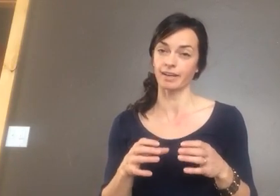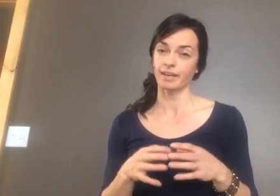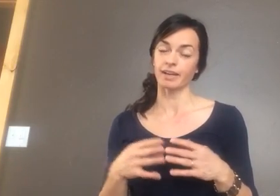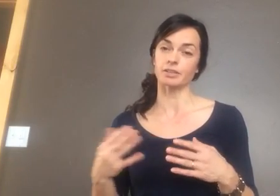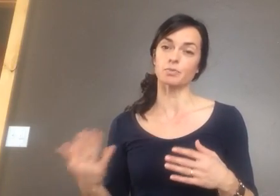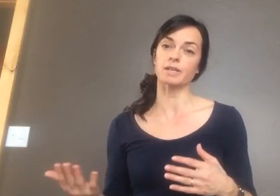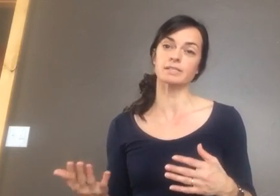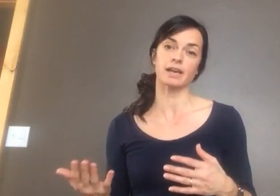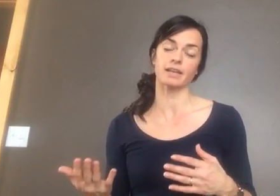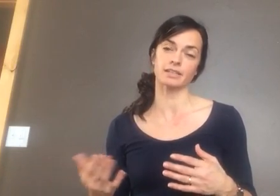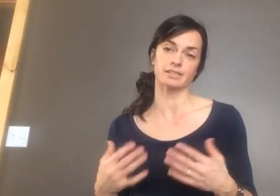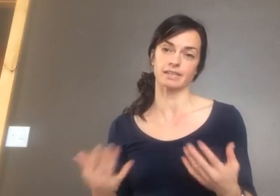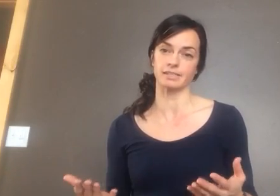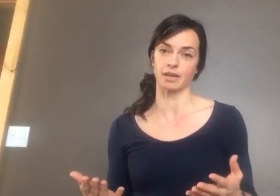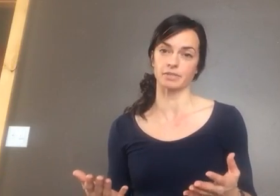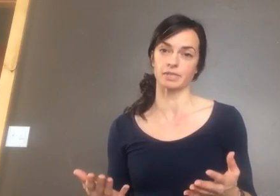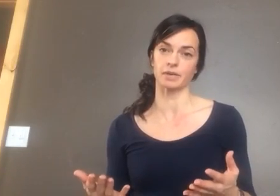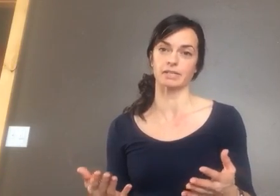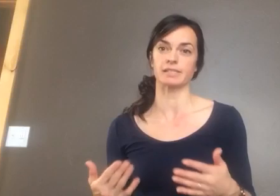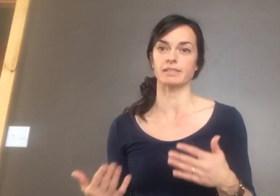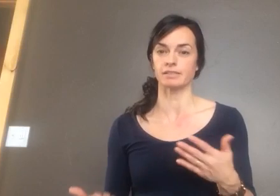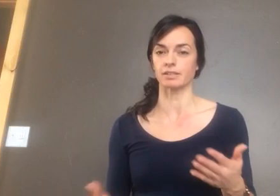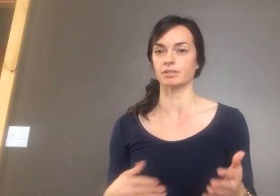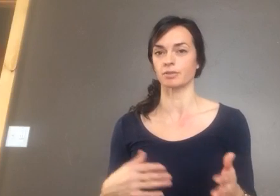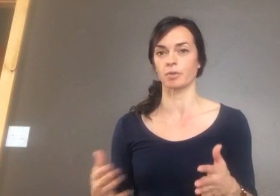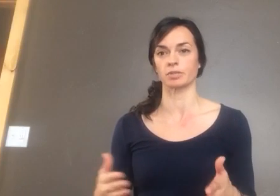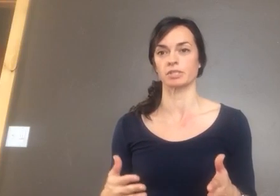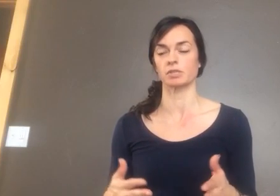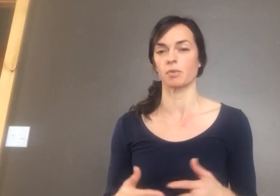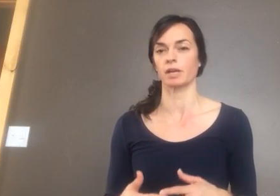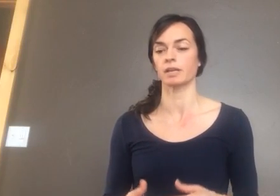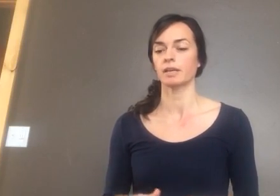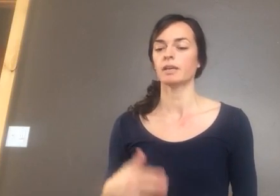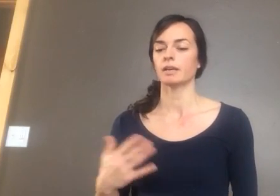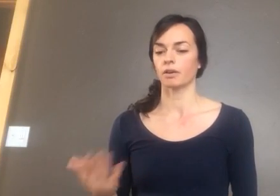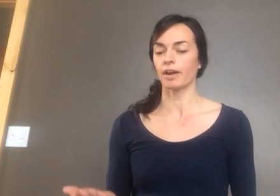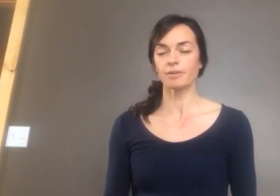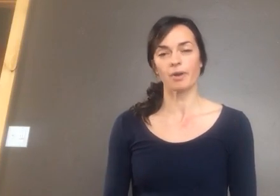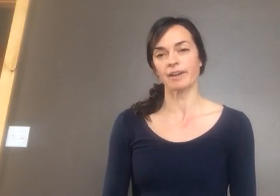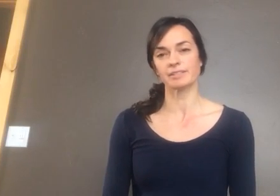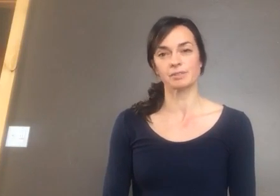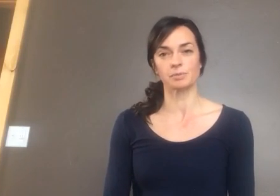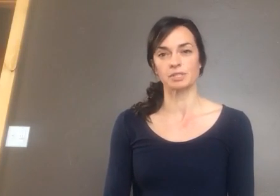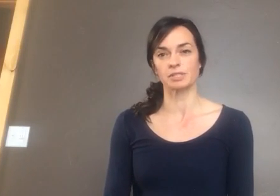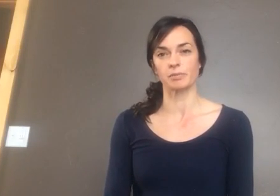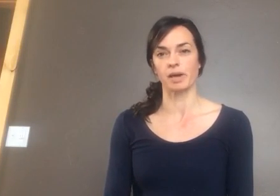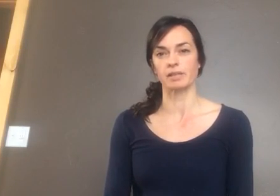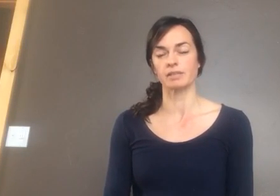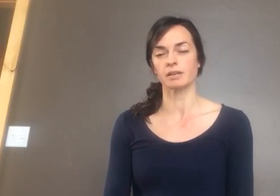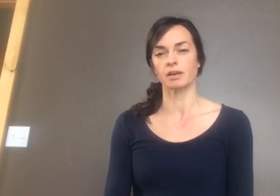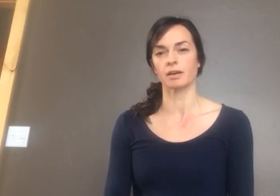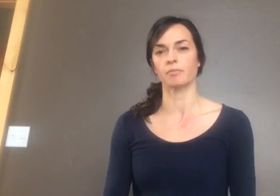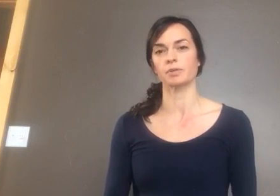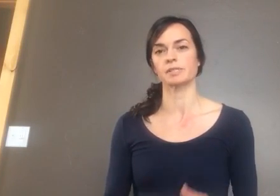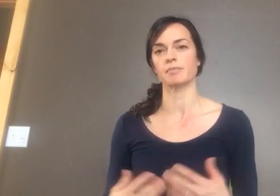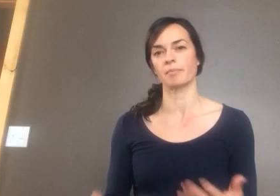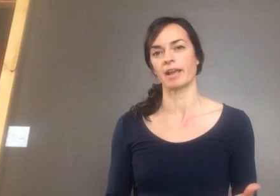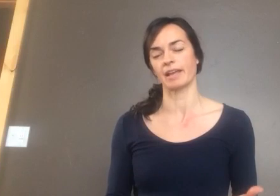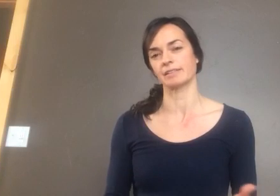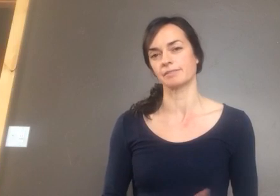and there's one sign that just stands out to you and it's easier to remember just the one, go ahead and practice with just the one. These are mostly memory aids